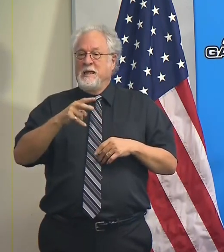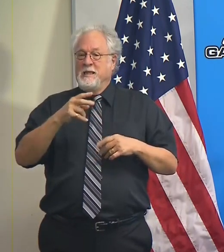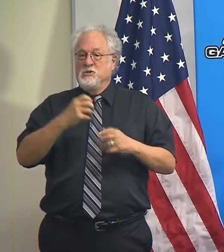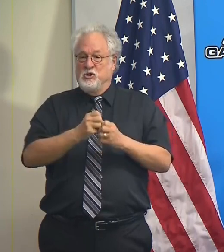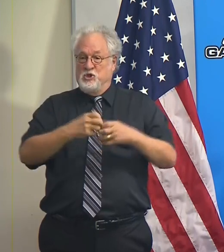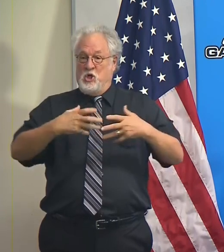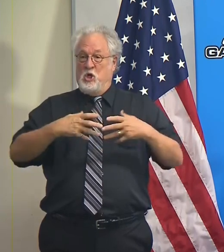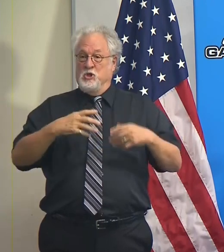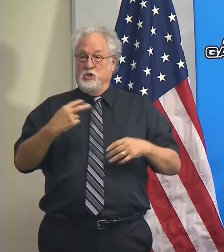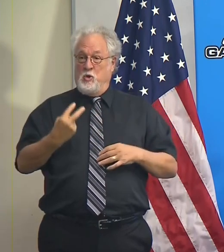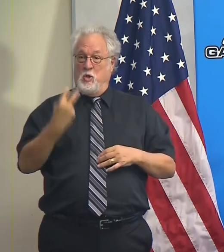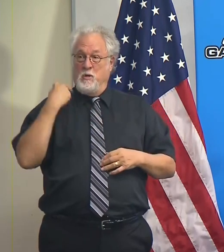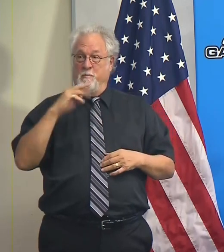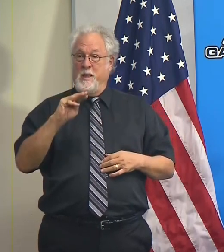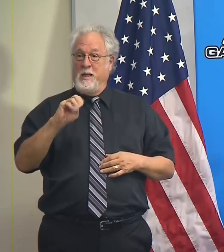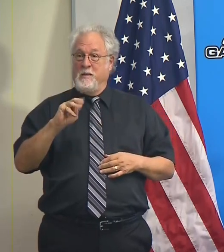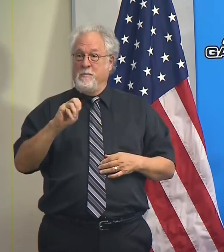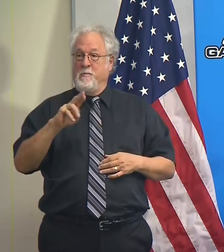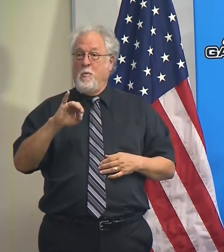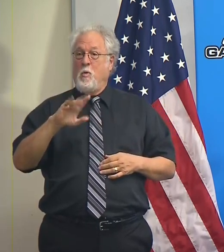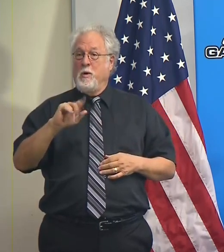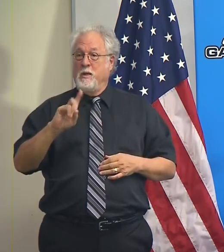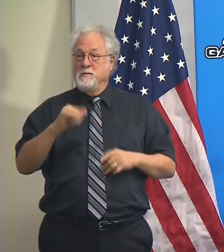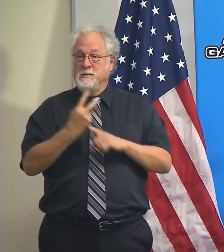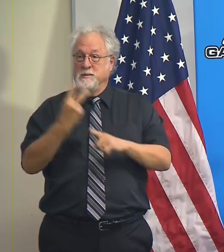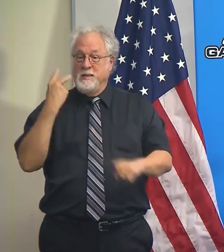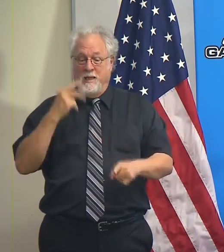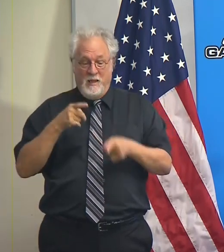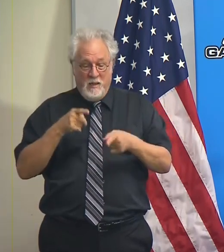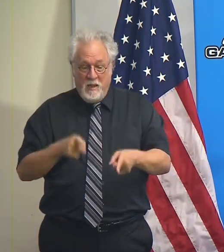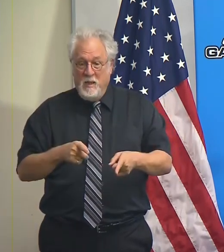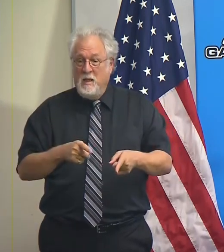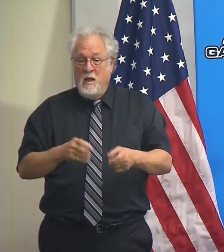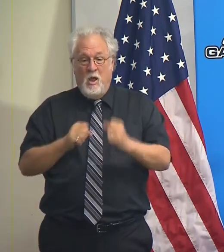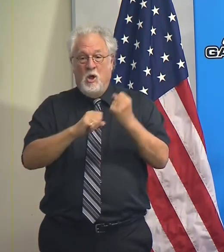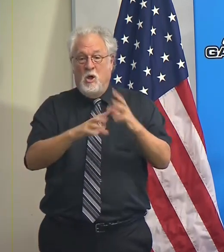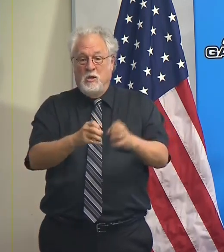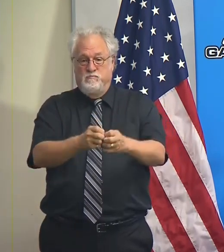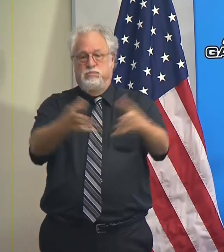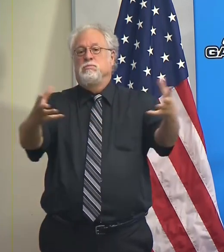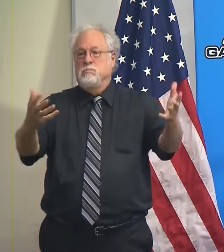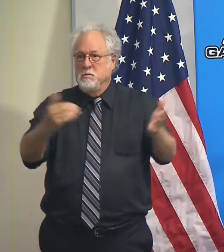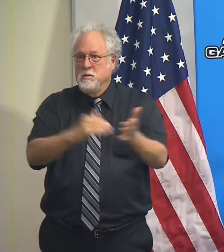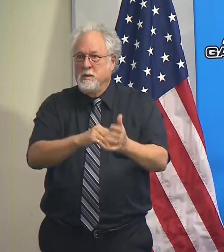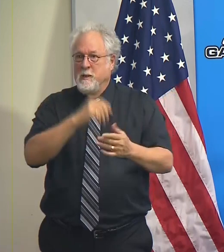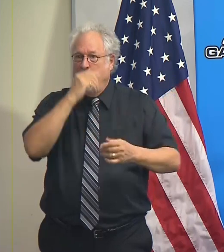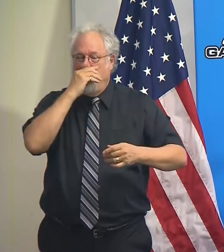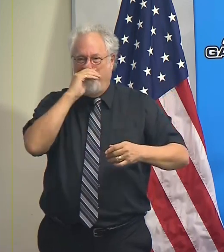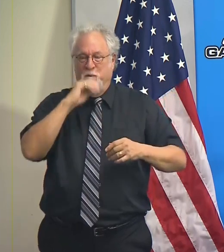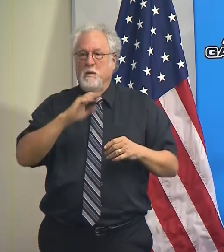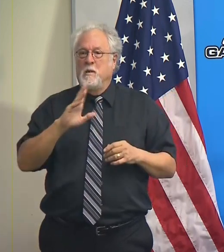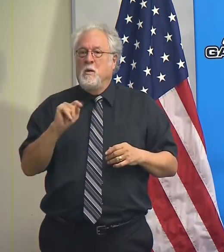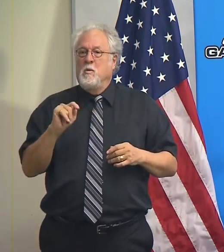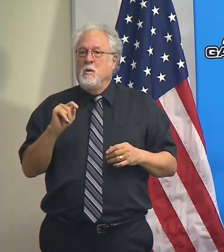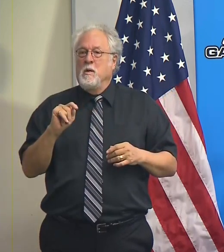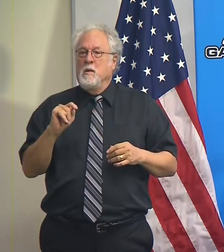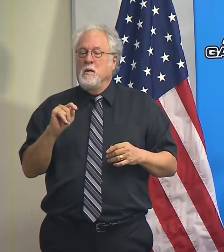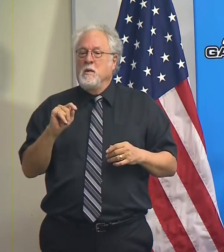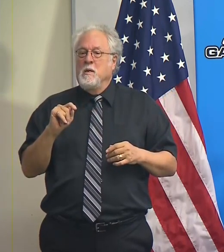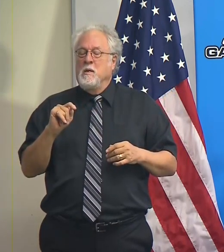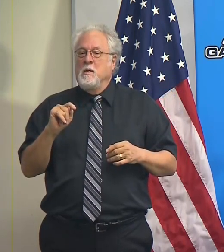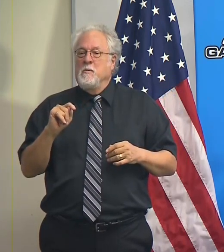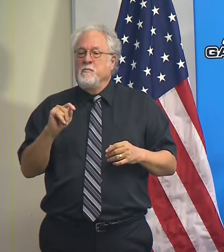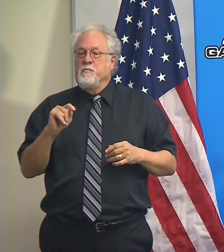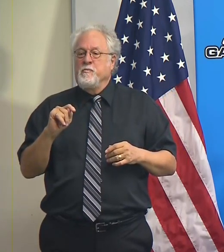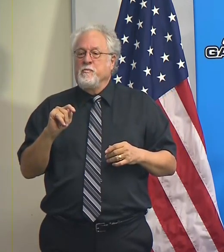Memorial Day and see where those activities really fueled that second surge, especially when it started